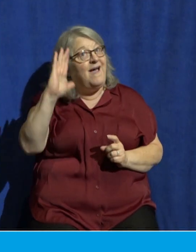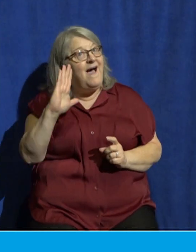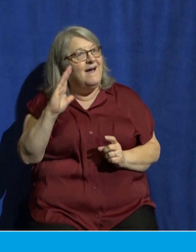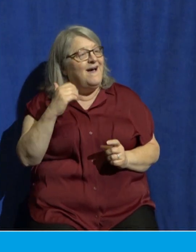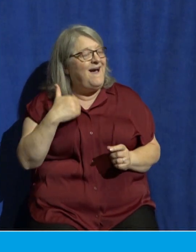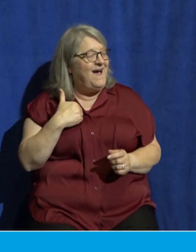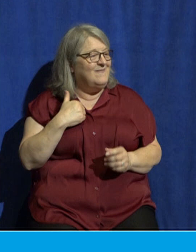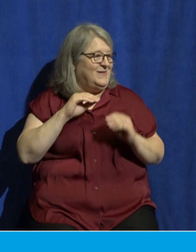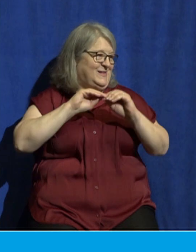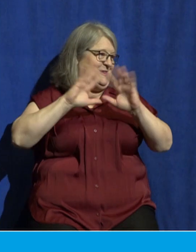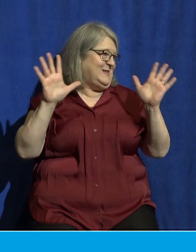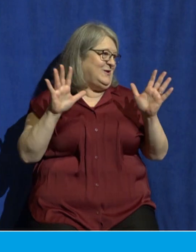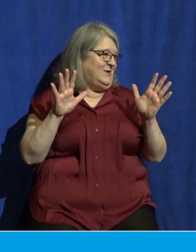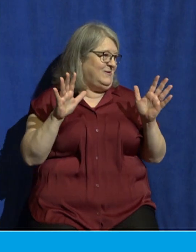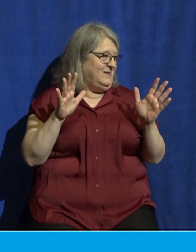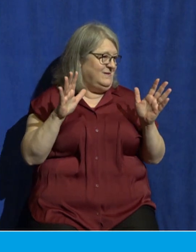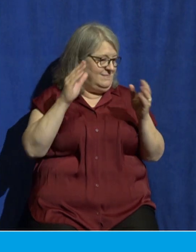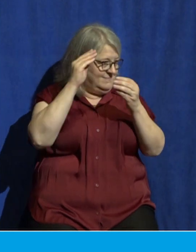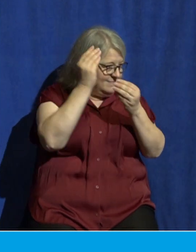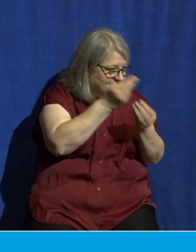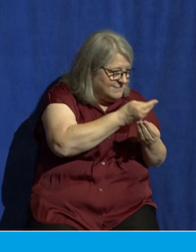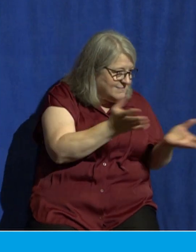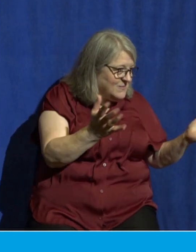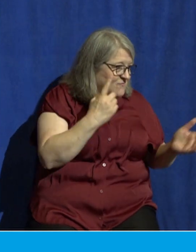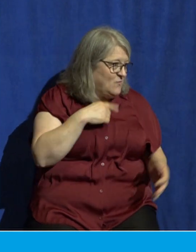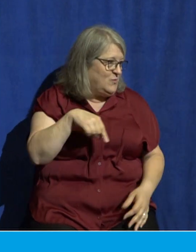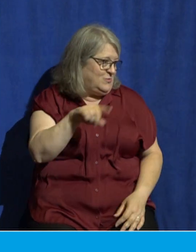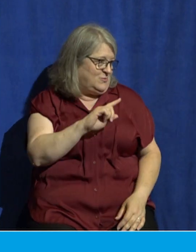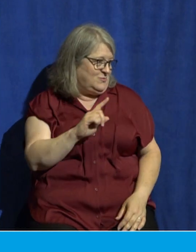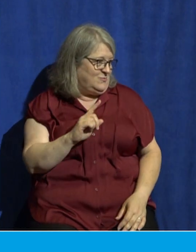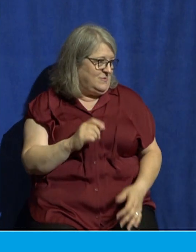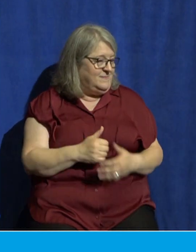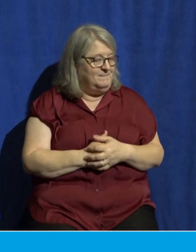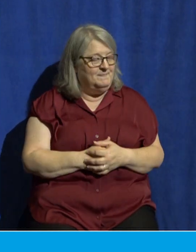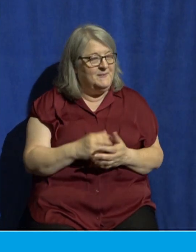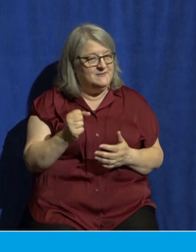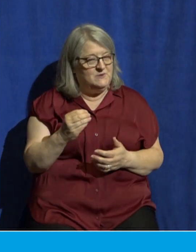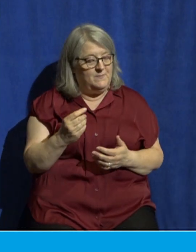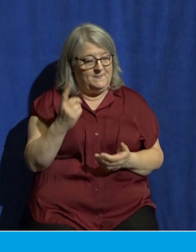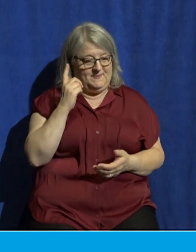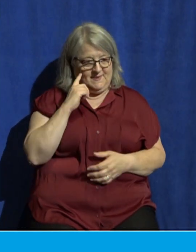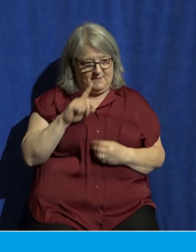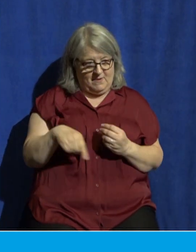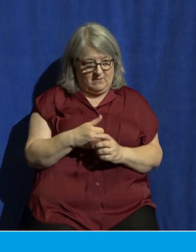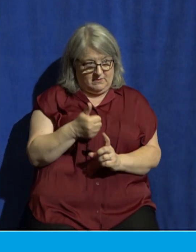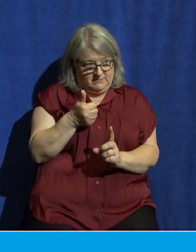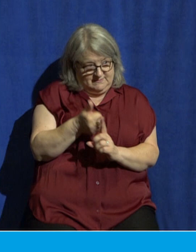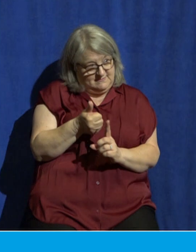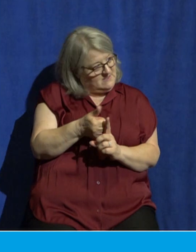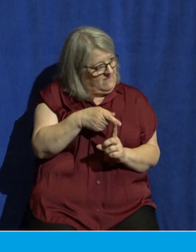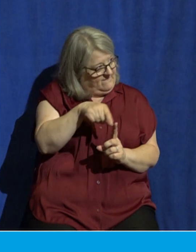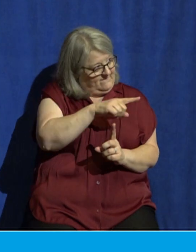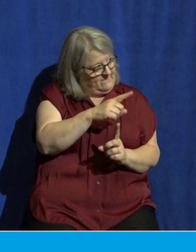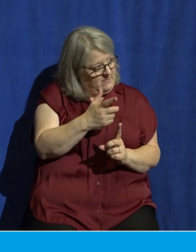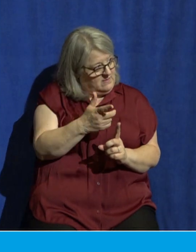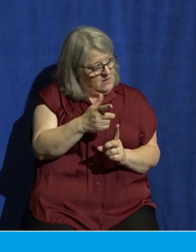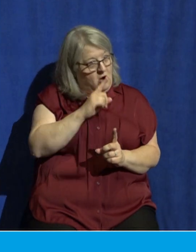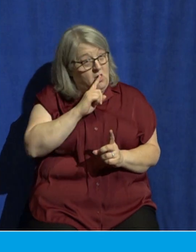context from this passage. And I want you to put yourself in the disciples' shoes for just a minute. Go back to how this